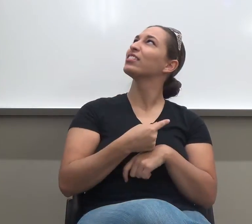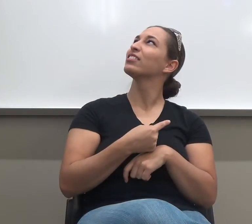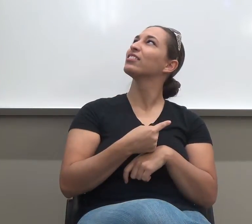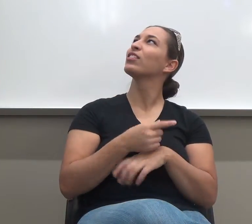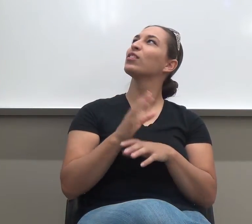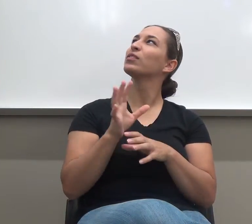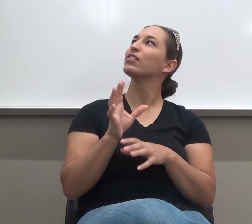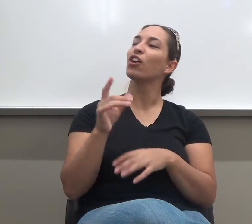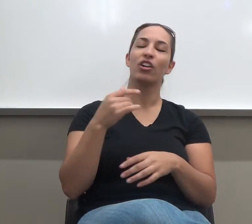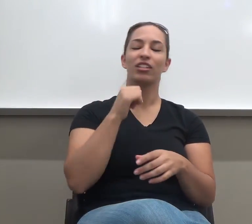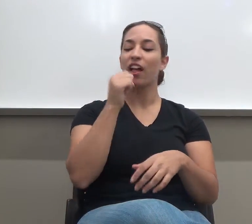Okay.